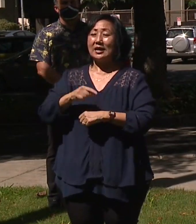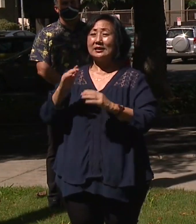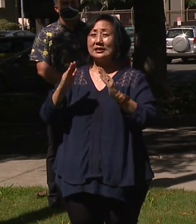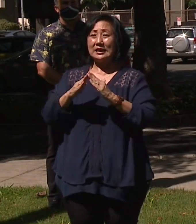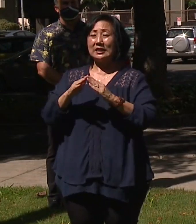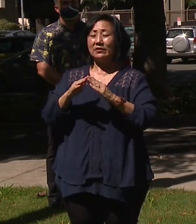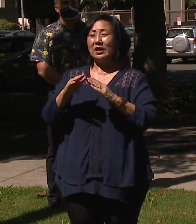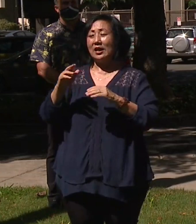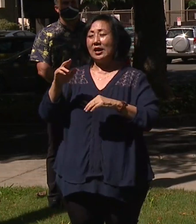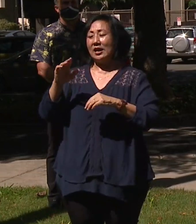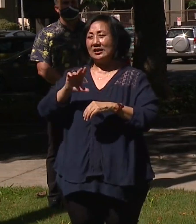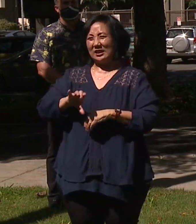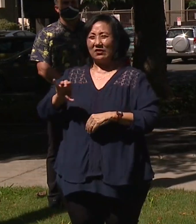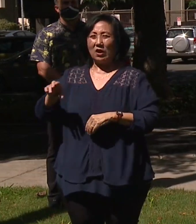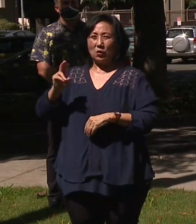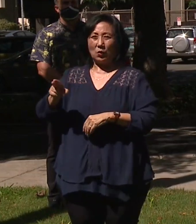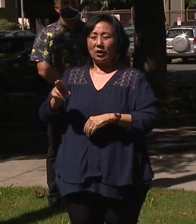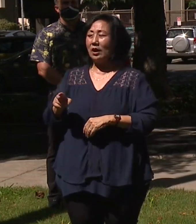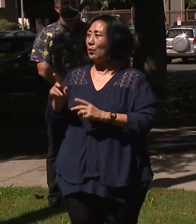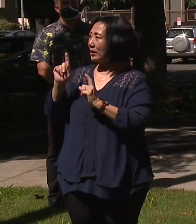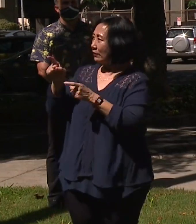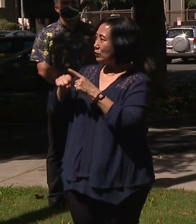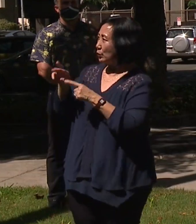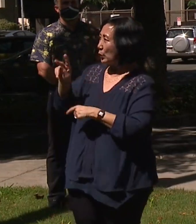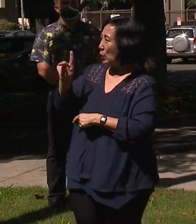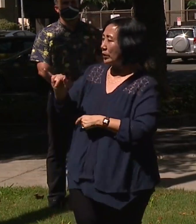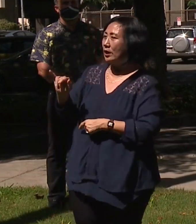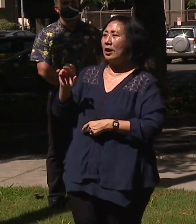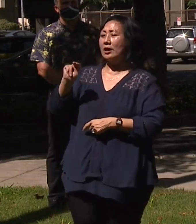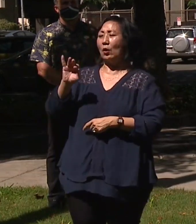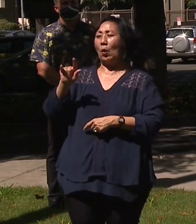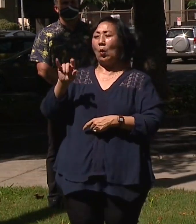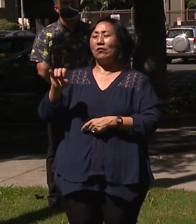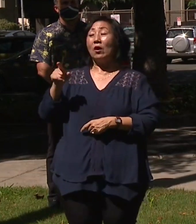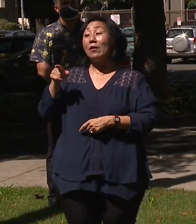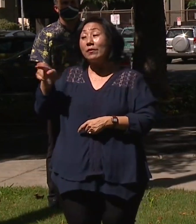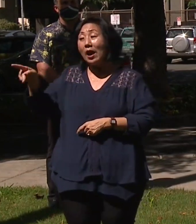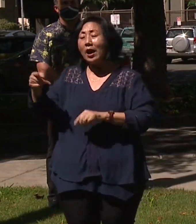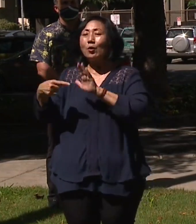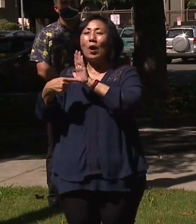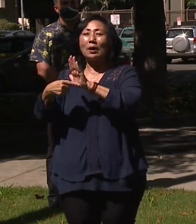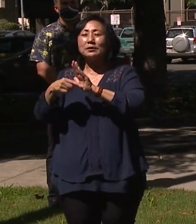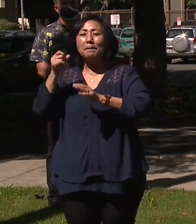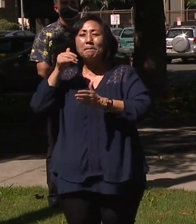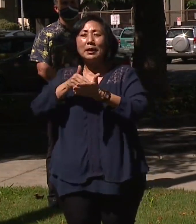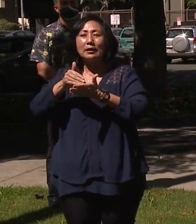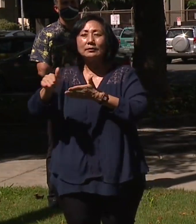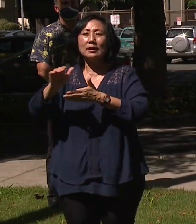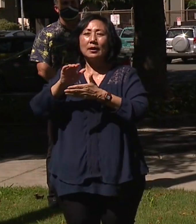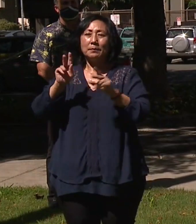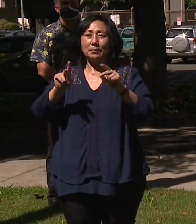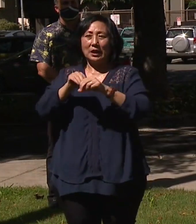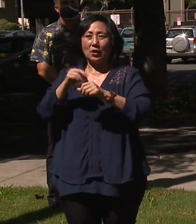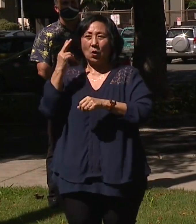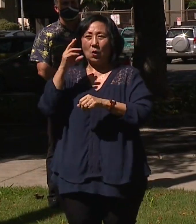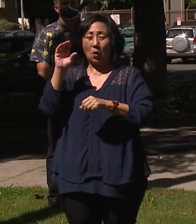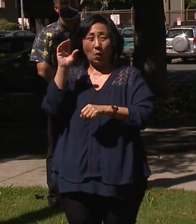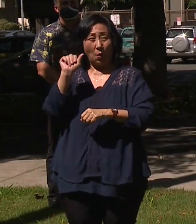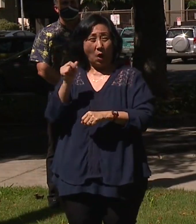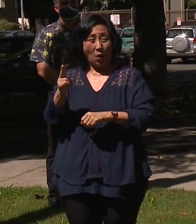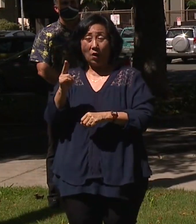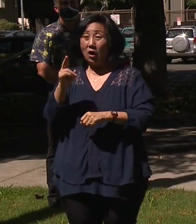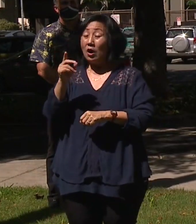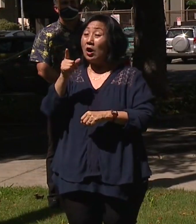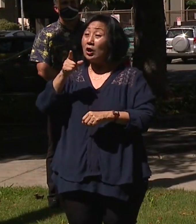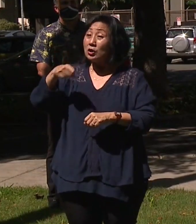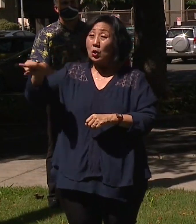I'd like to present this to Brody and Nicole on behalf of the million people of Oahu for what your companies are going to be doing to even make